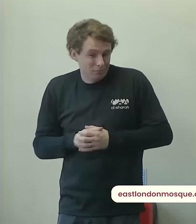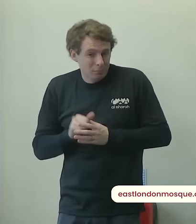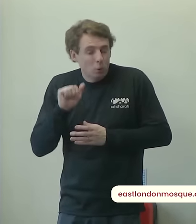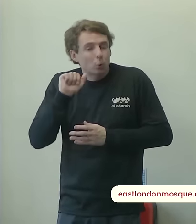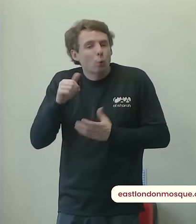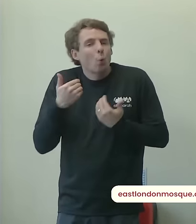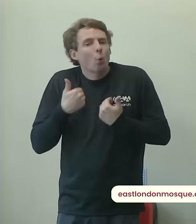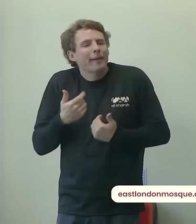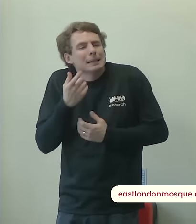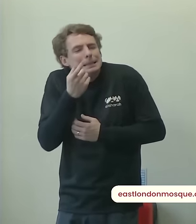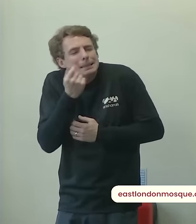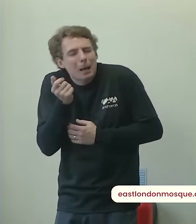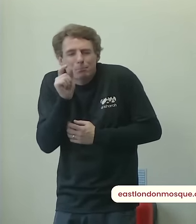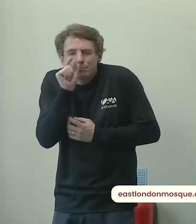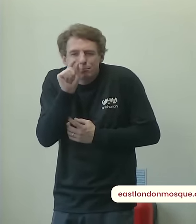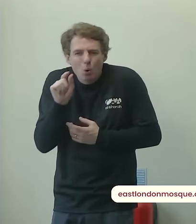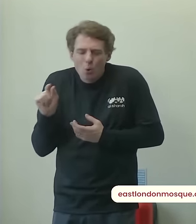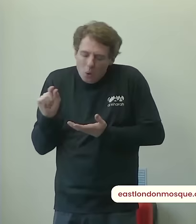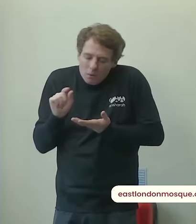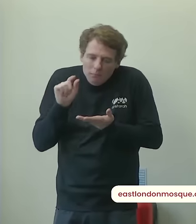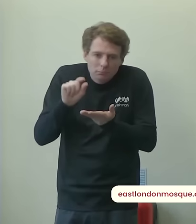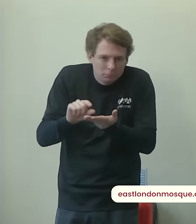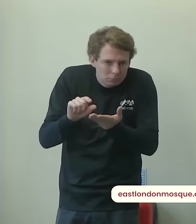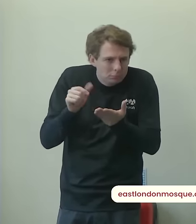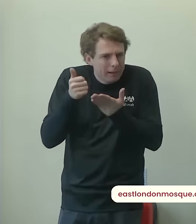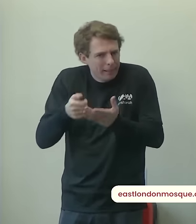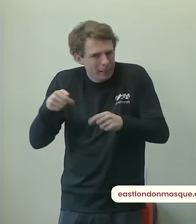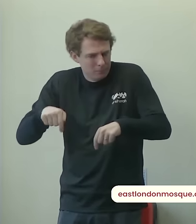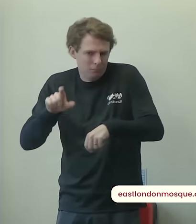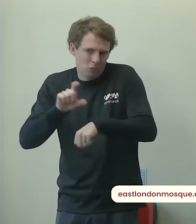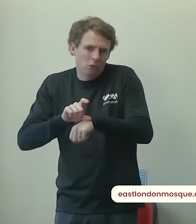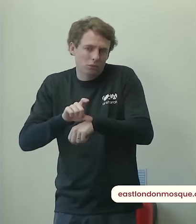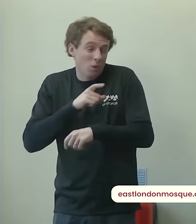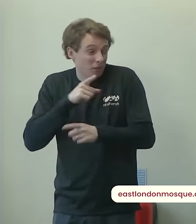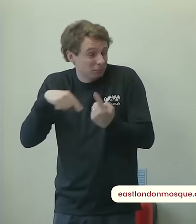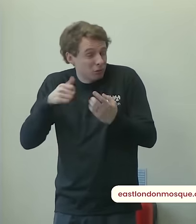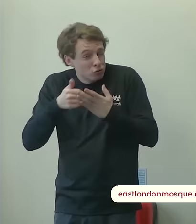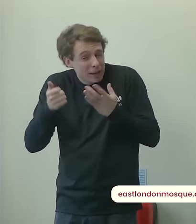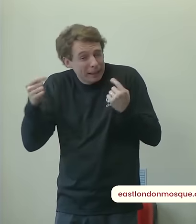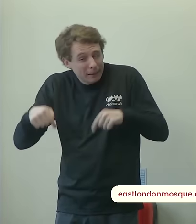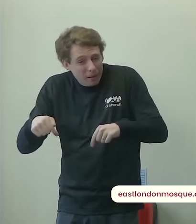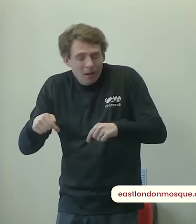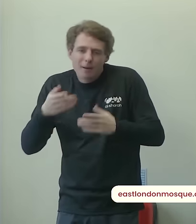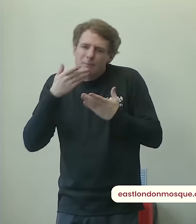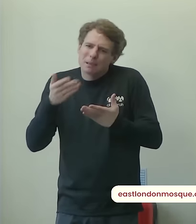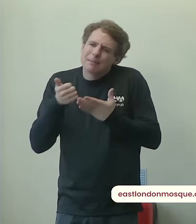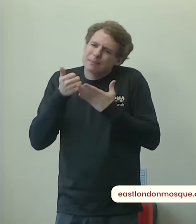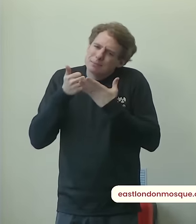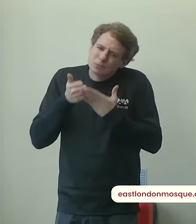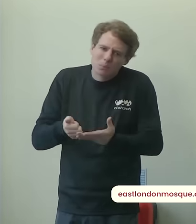this house of allah that you frequent and you often come to may allah subhanahu wa ta'ala bless us may